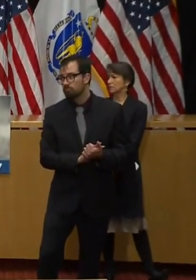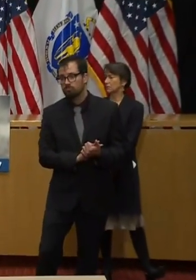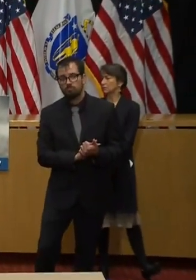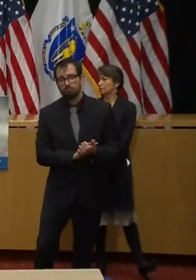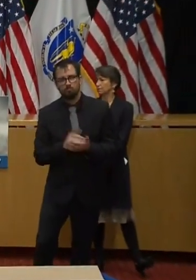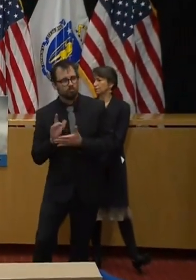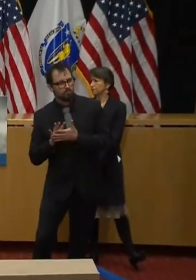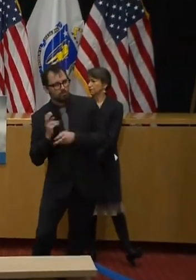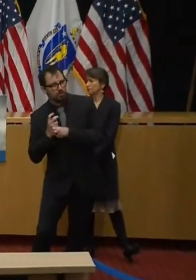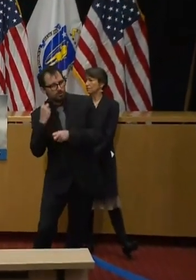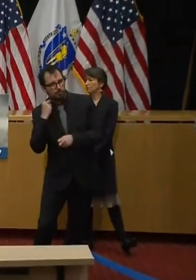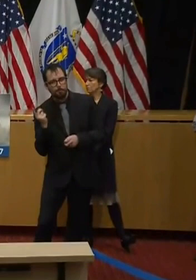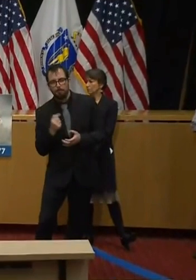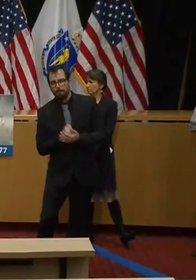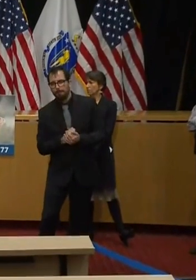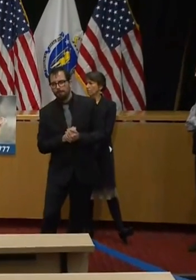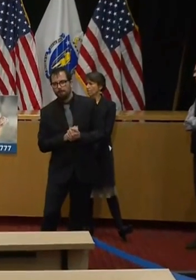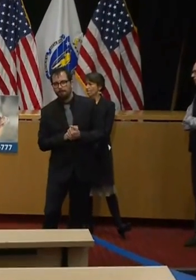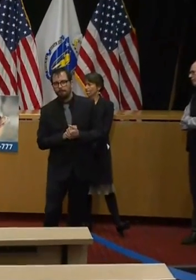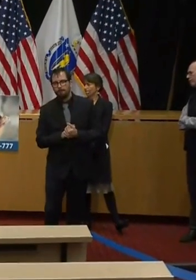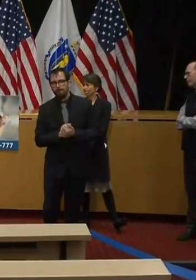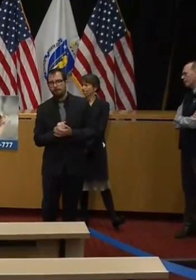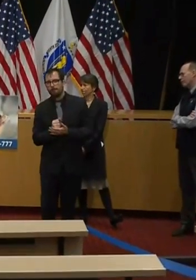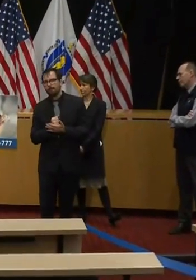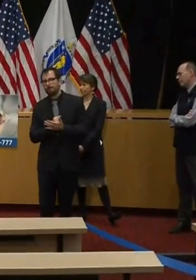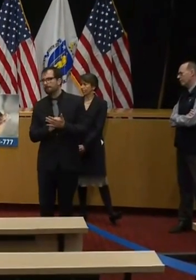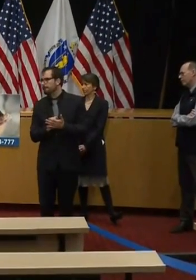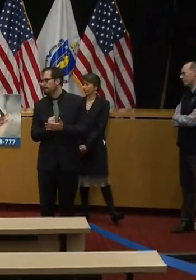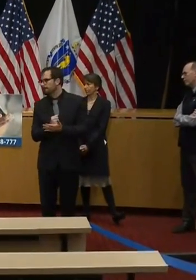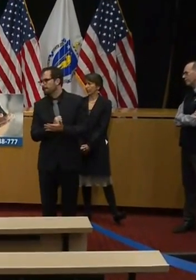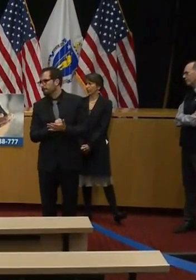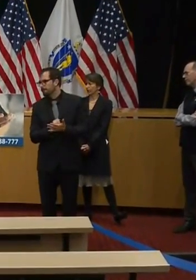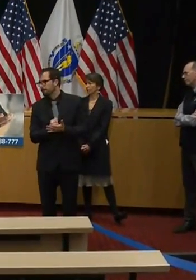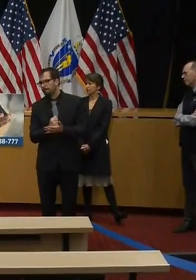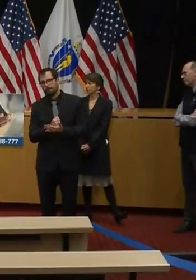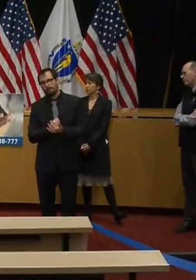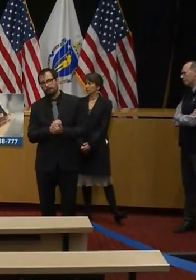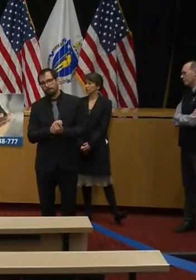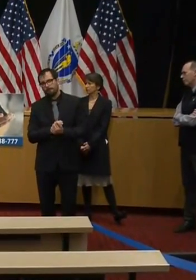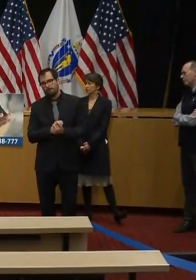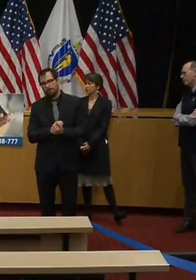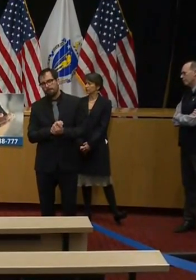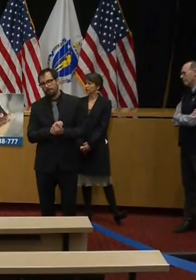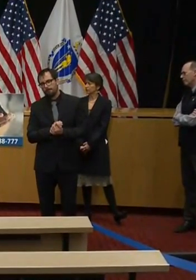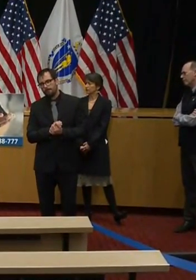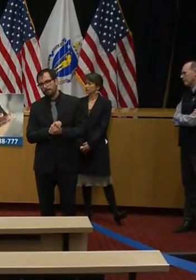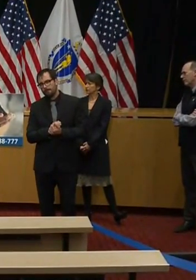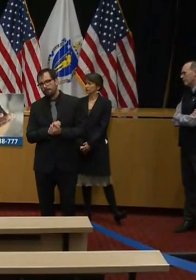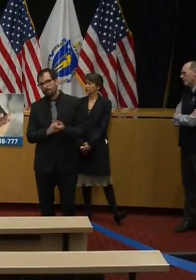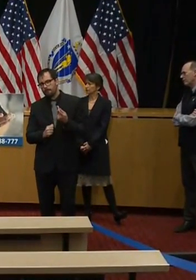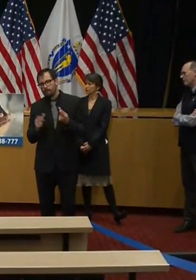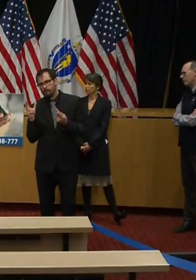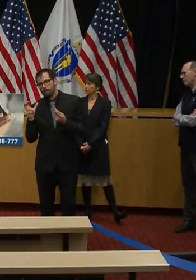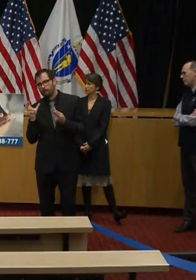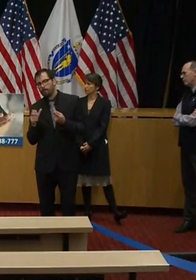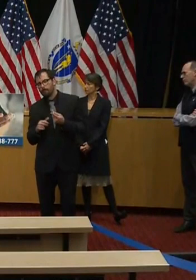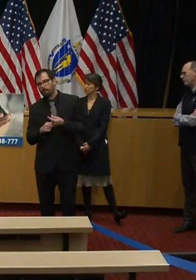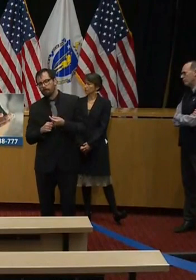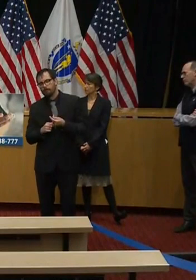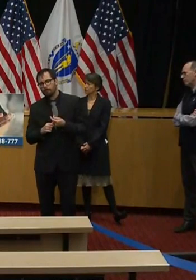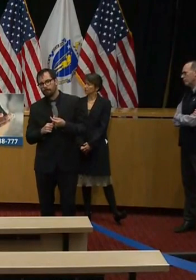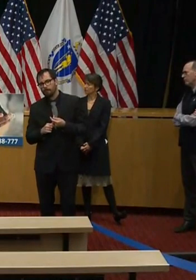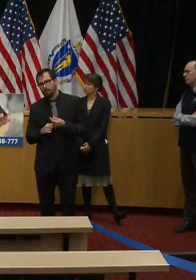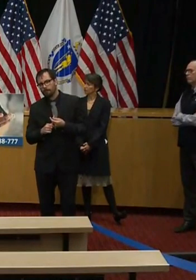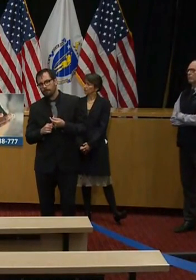regarding what they should be doing, but I'm curious if there's any thoughts about doing something more, given the fact that they have, and it was anticipated,